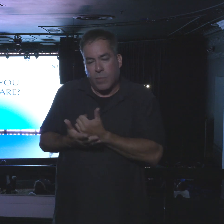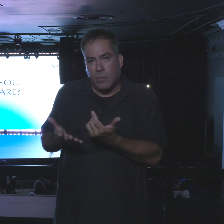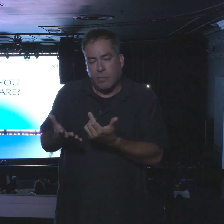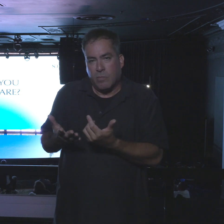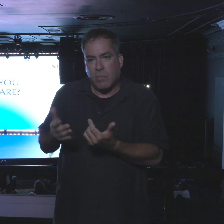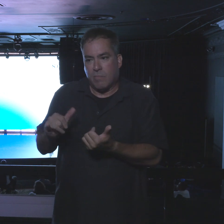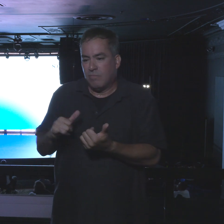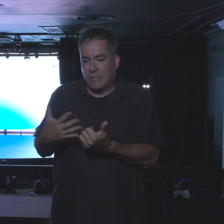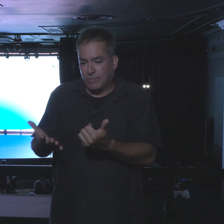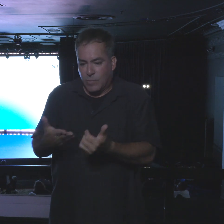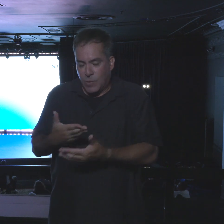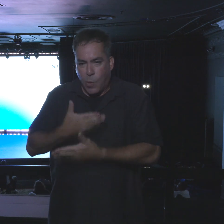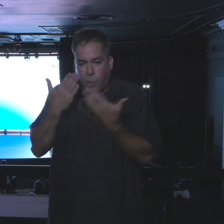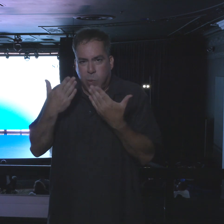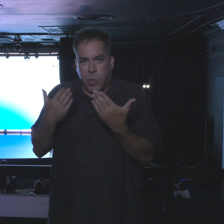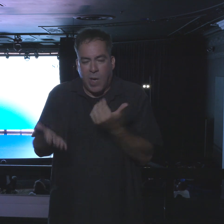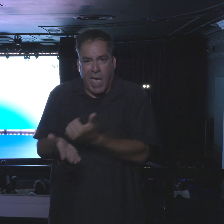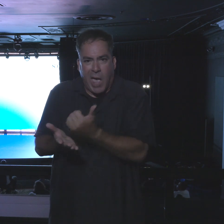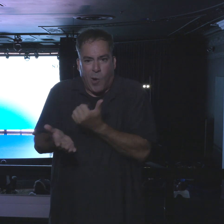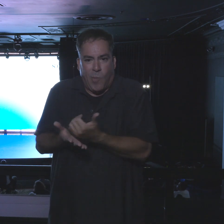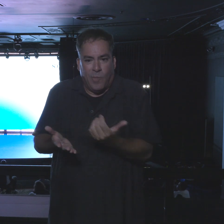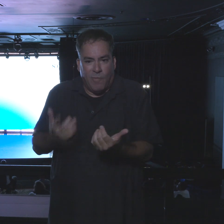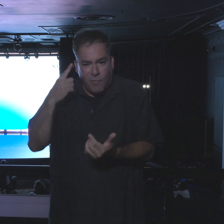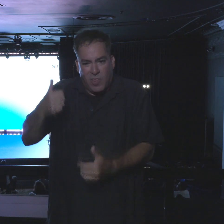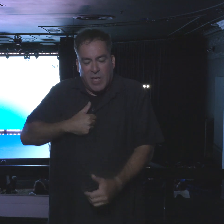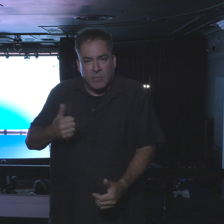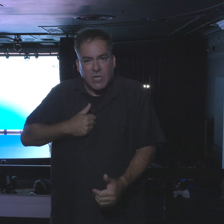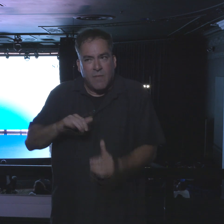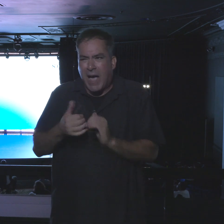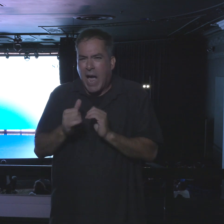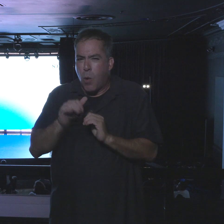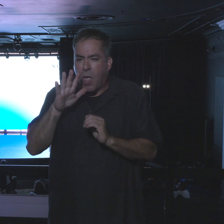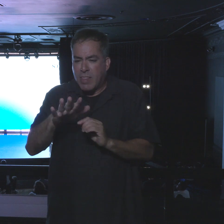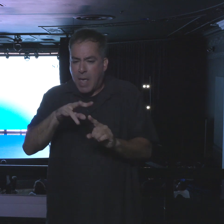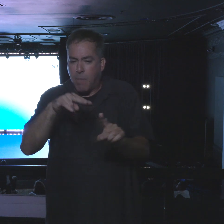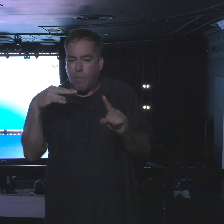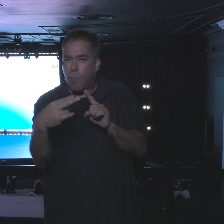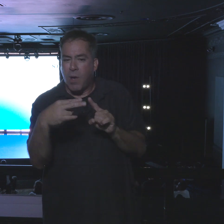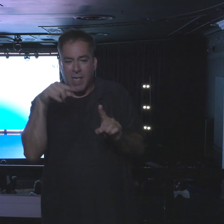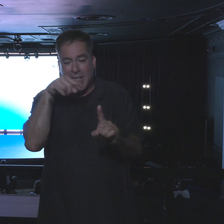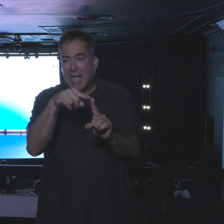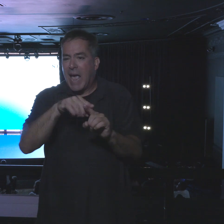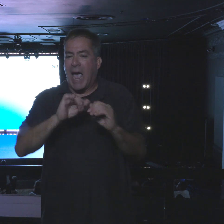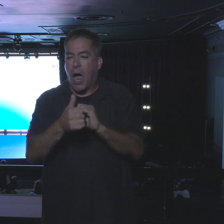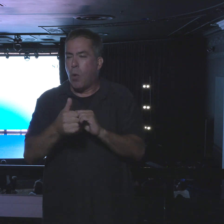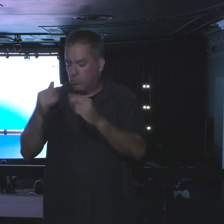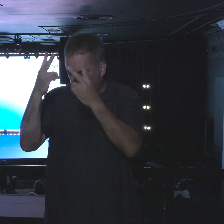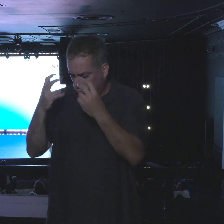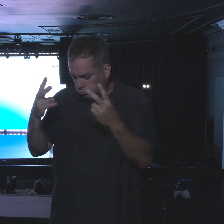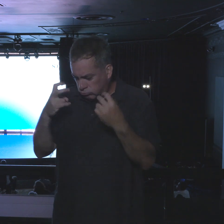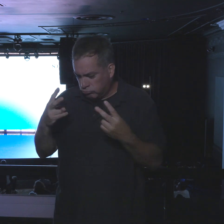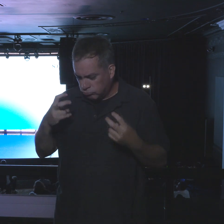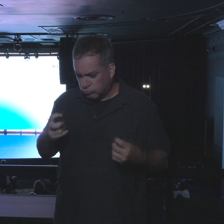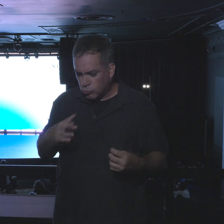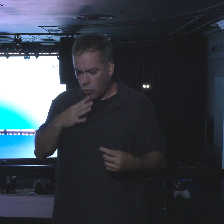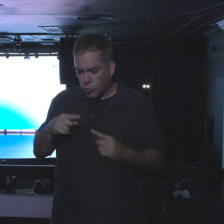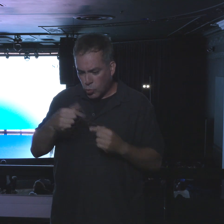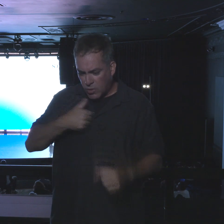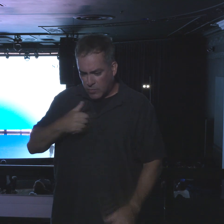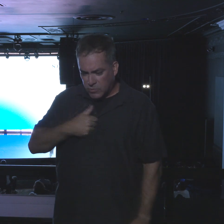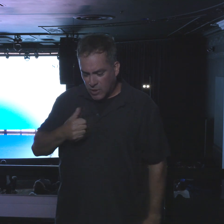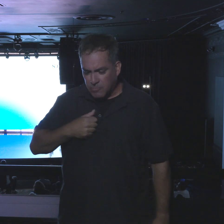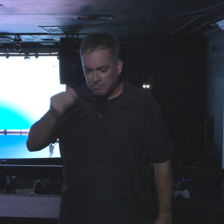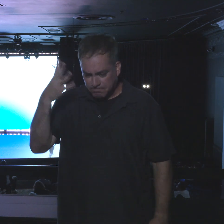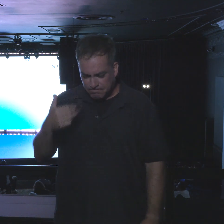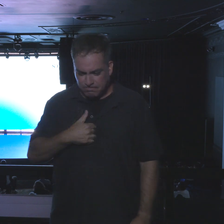helplessness. It had to do with the way they talked to themselves. They kept